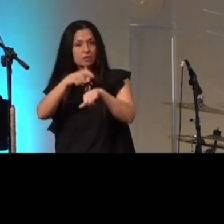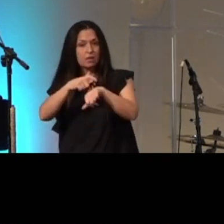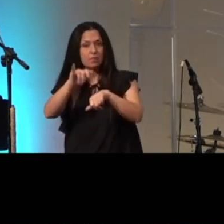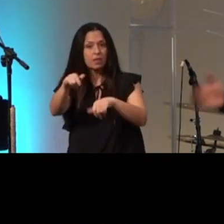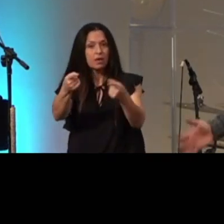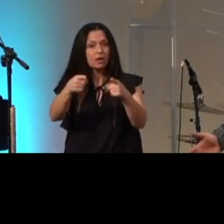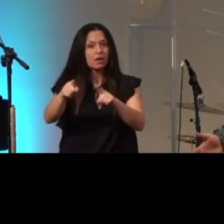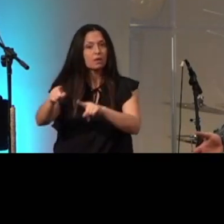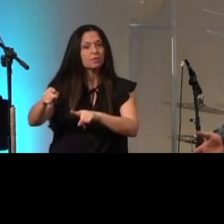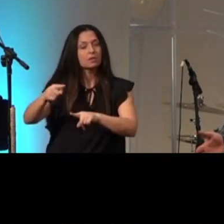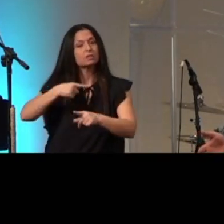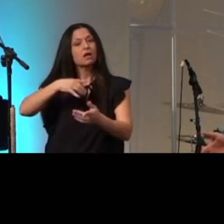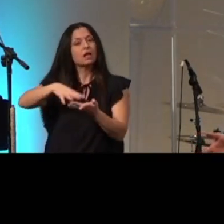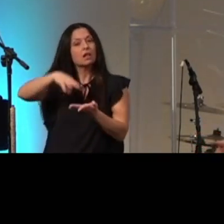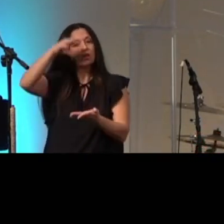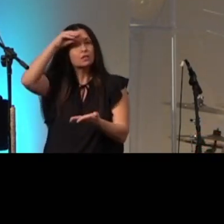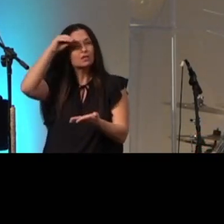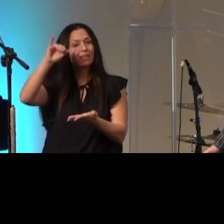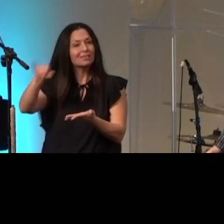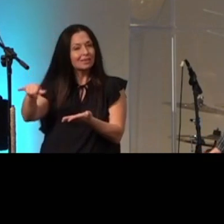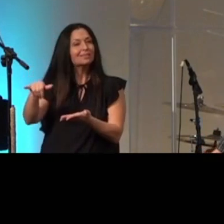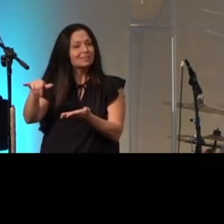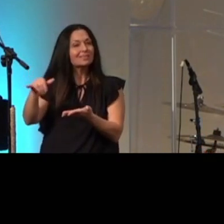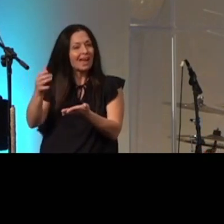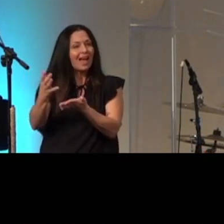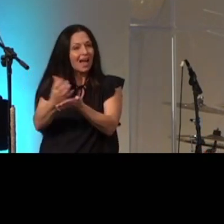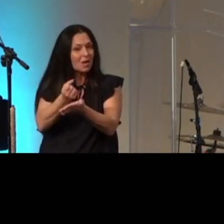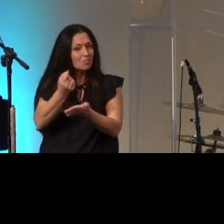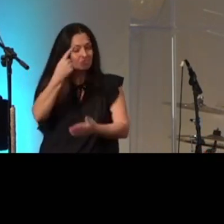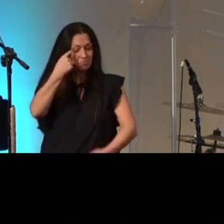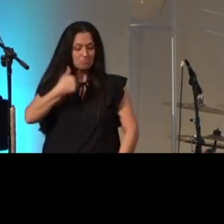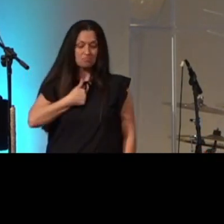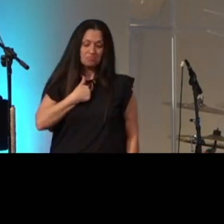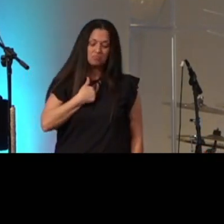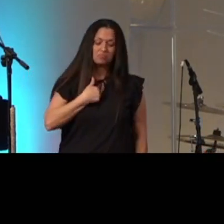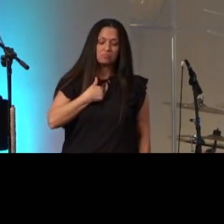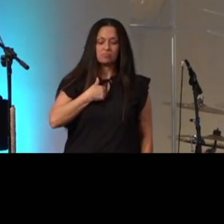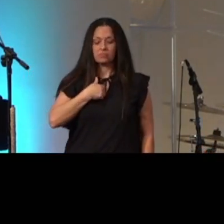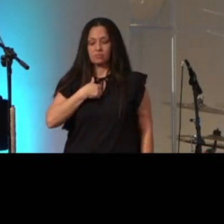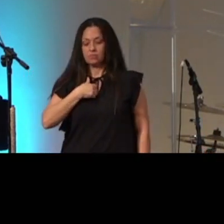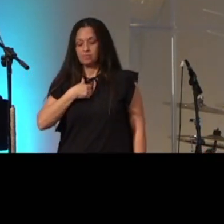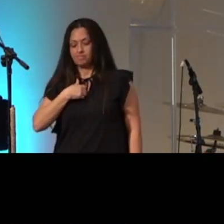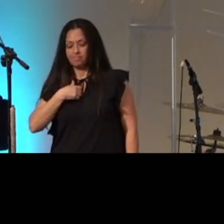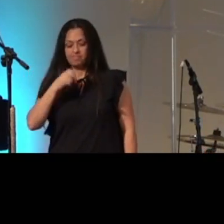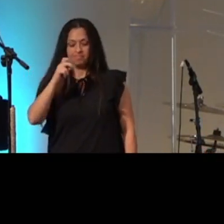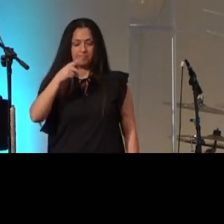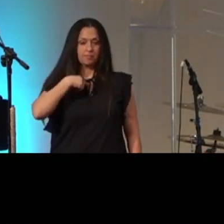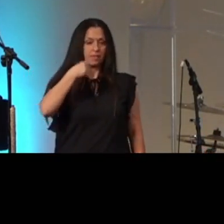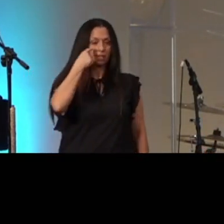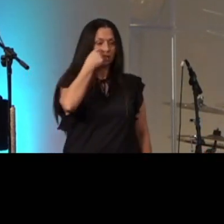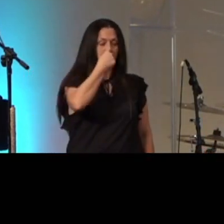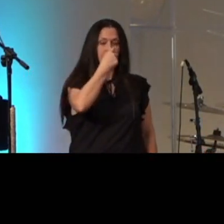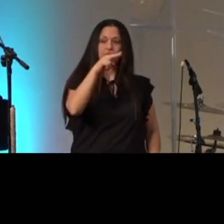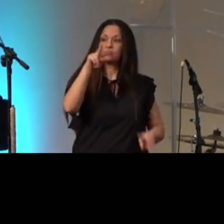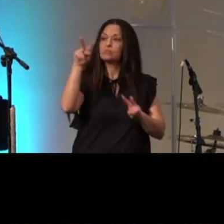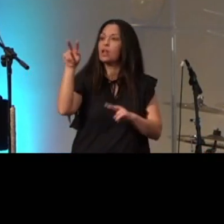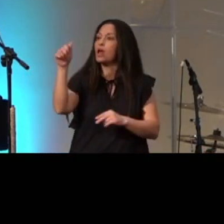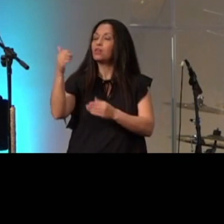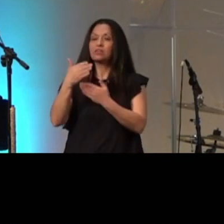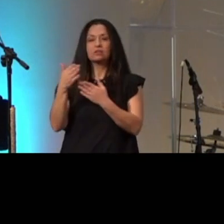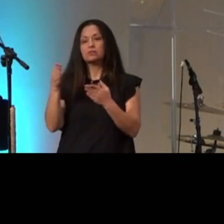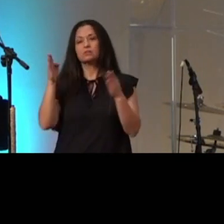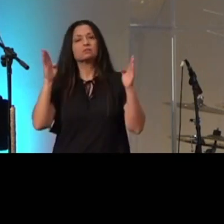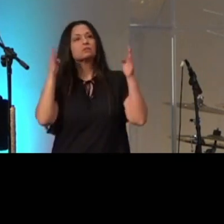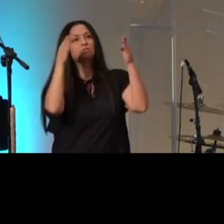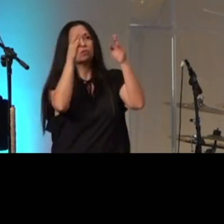that these are opportunities for me to take of my eyes off of other things and to put them